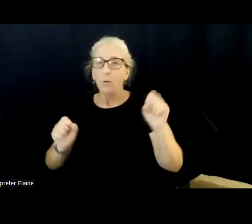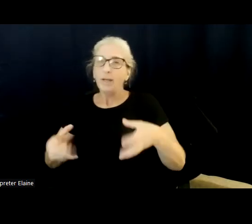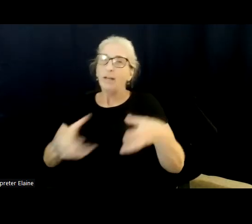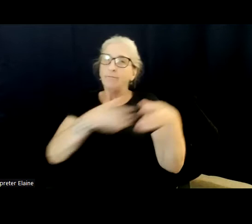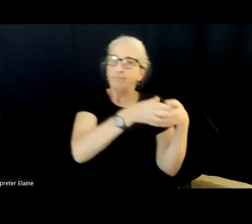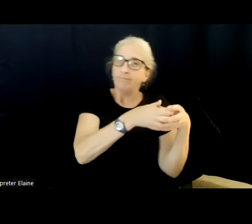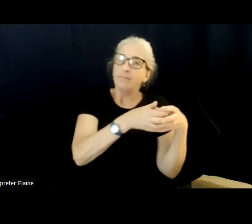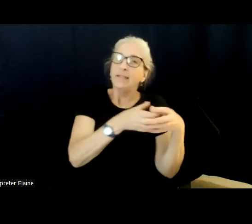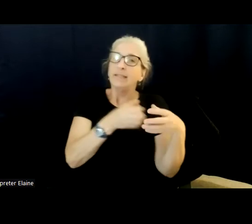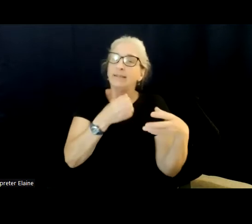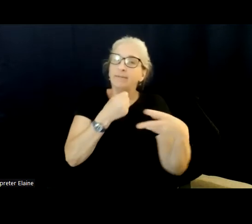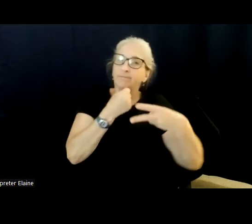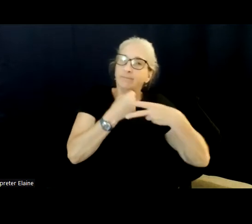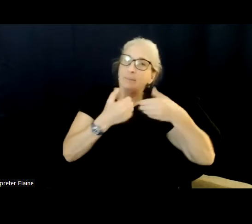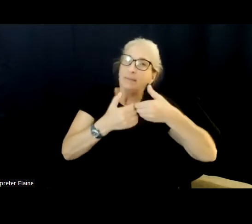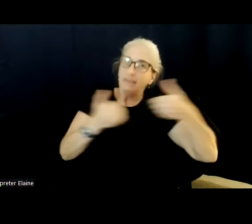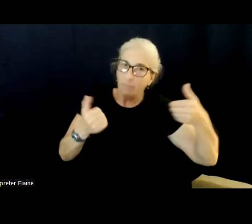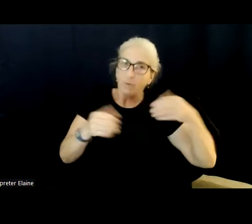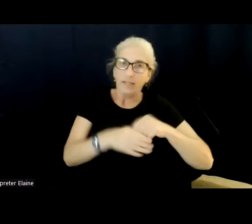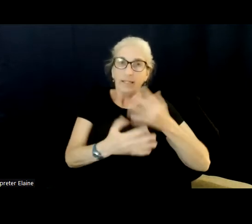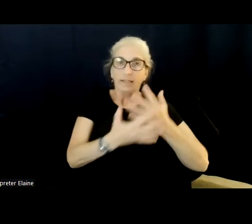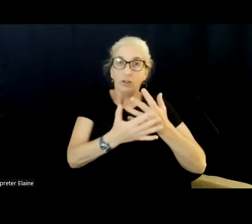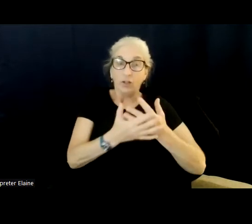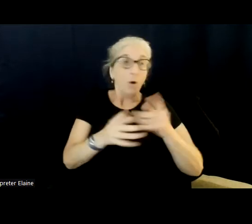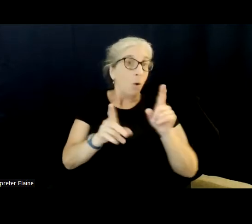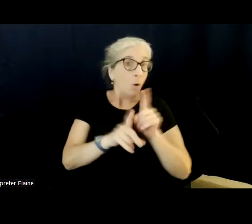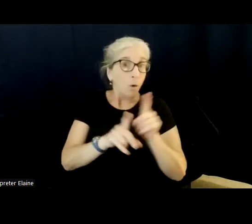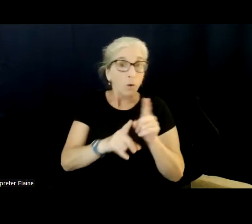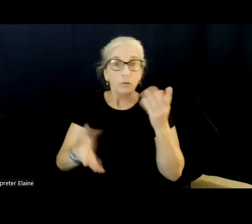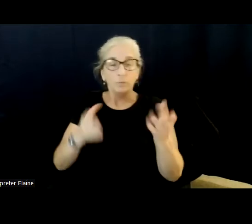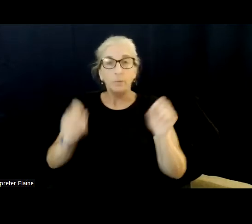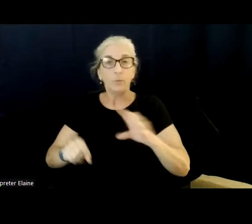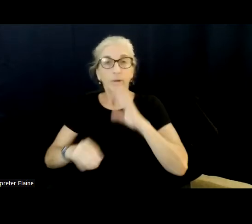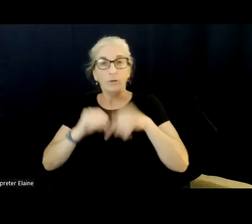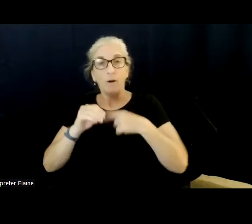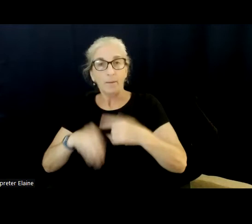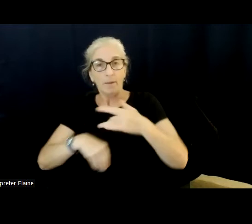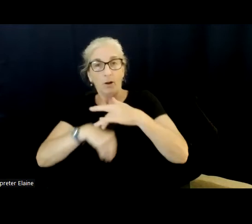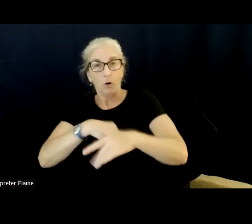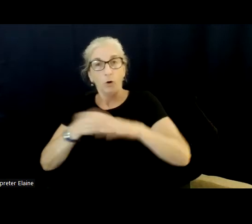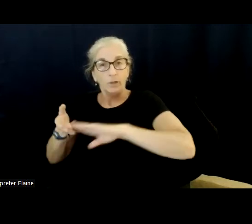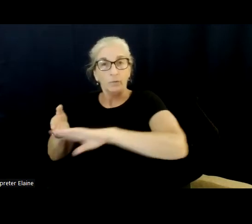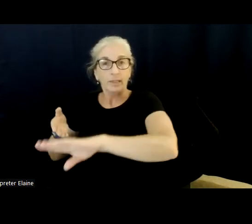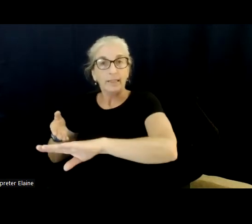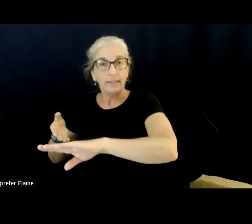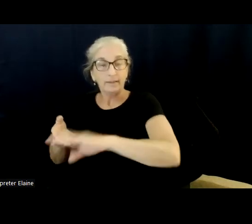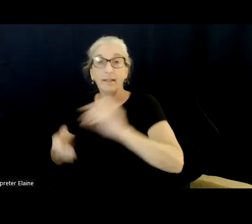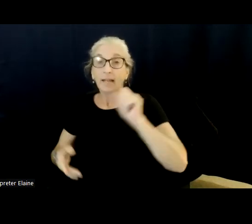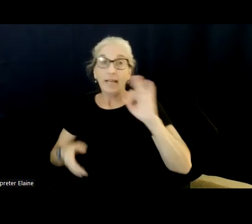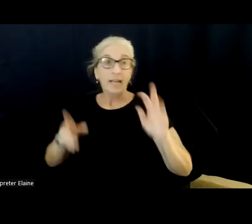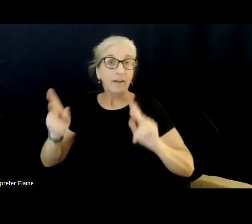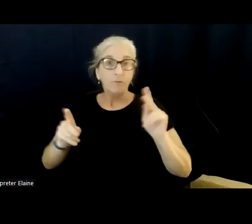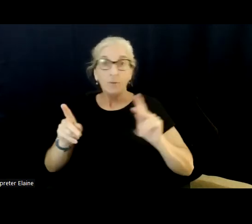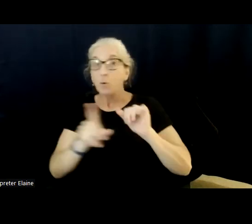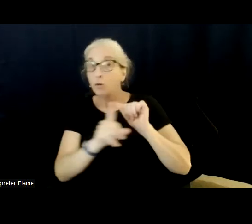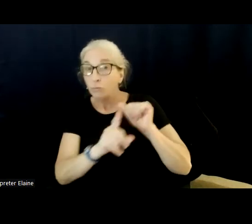populations. Or we could also examine early release inappropriate cases so that people have been, uh, used, uh, or tricked